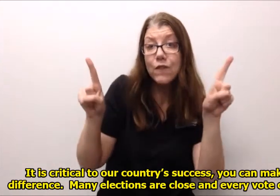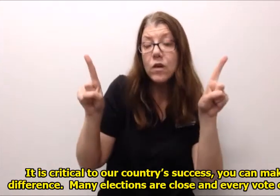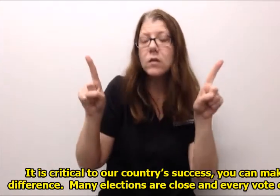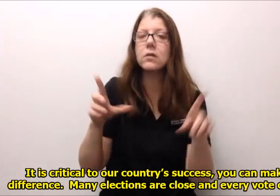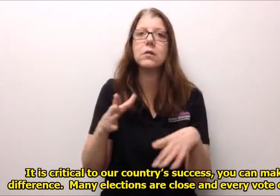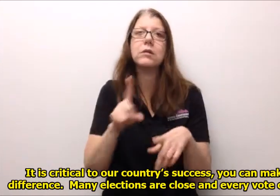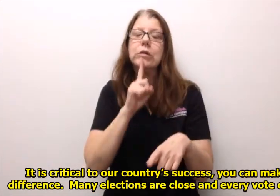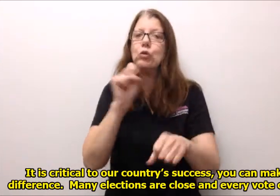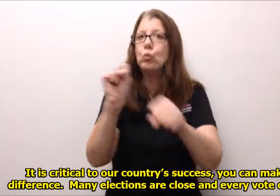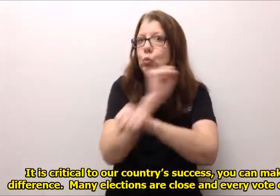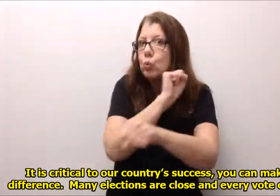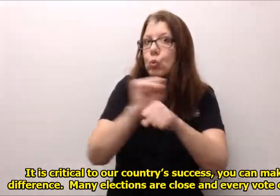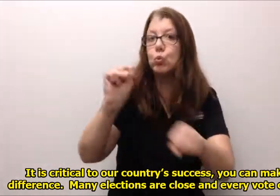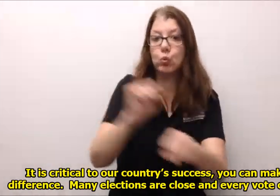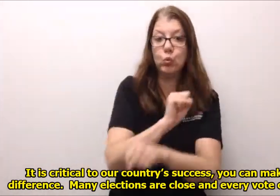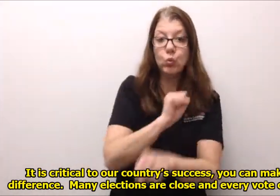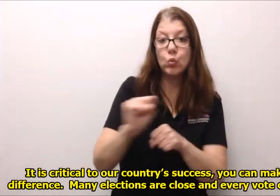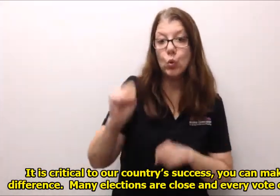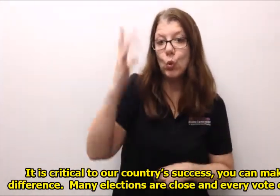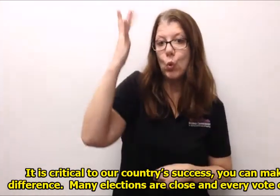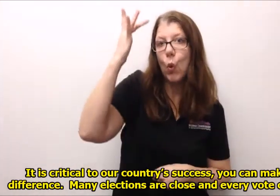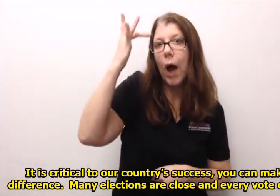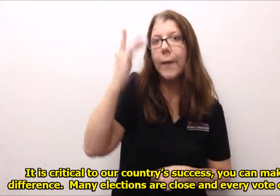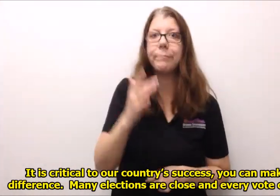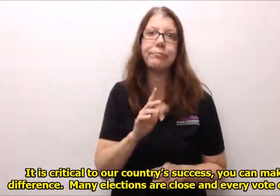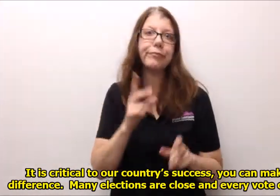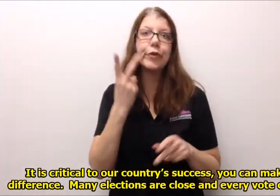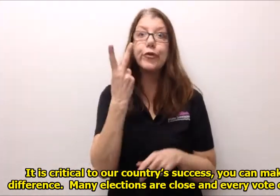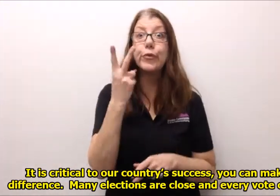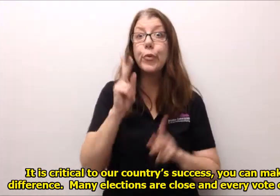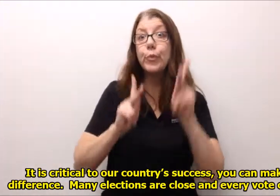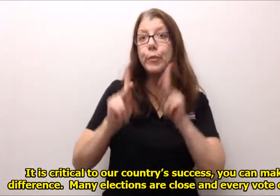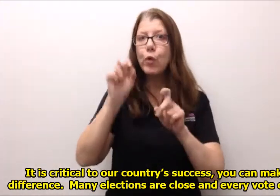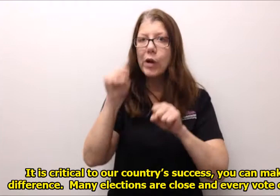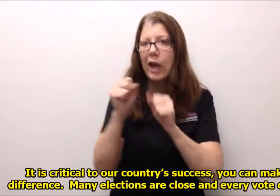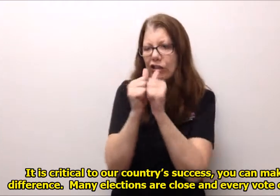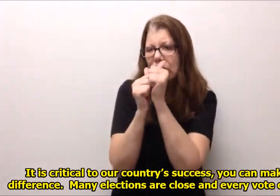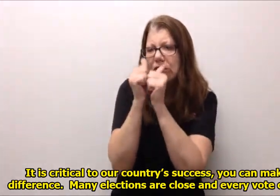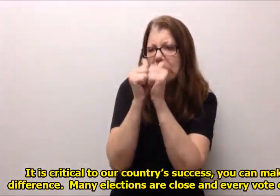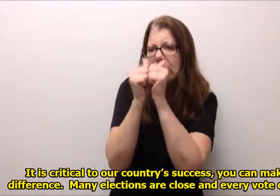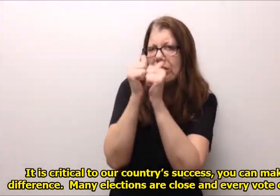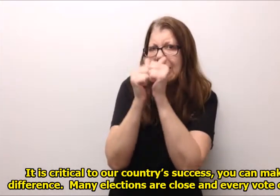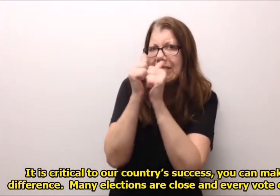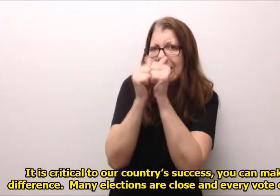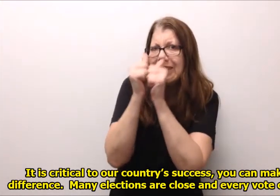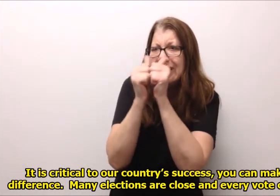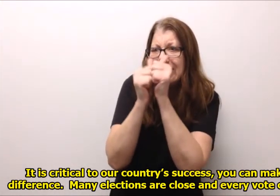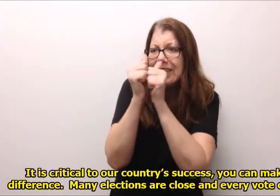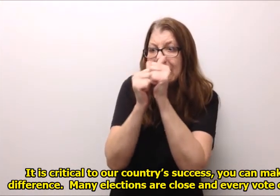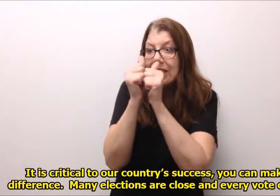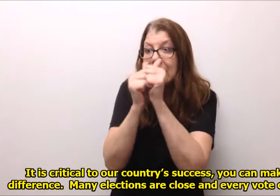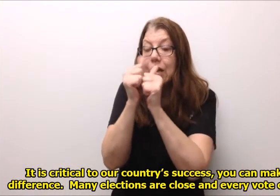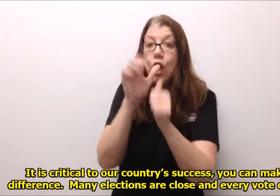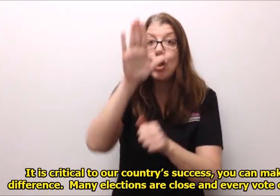success you can make a difference many elections are close